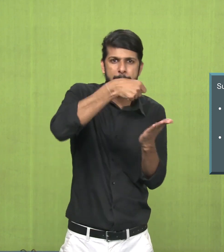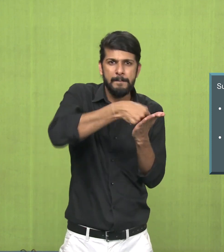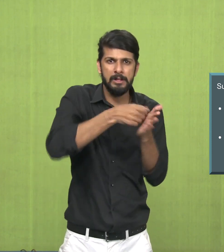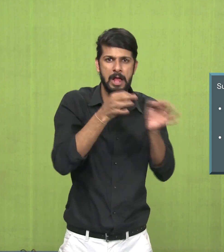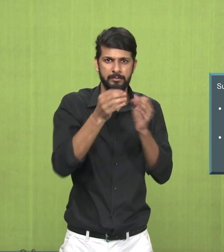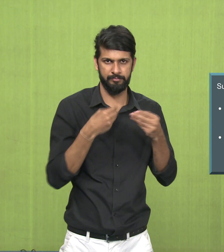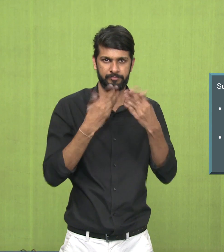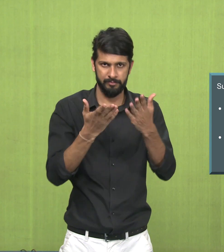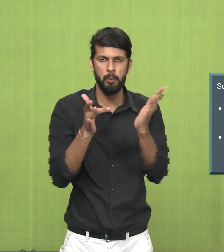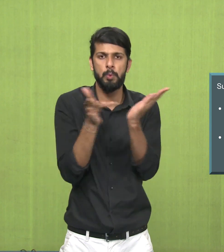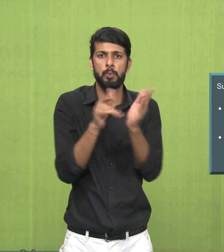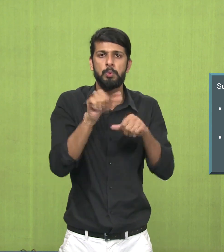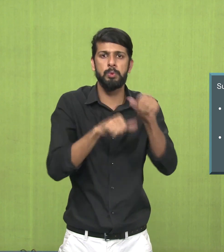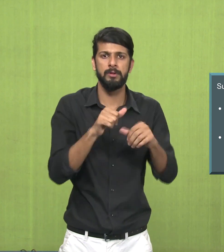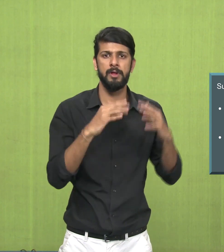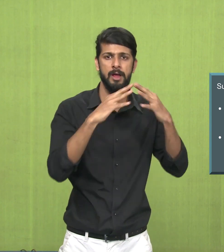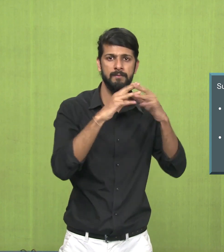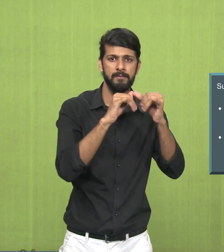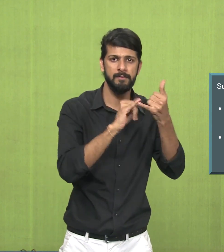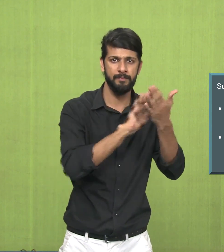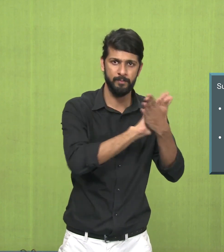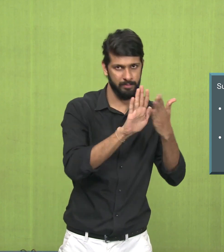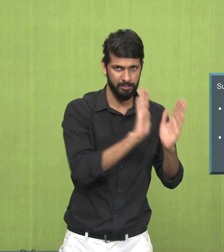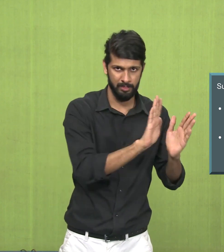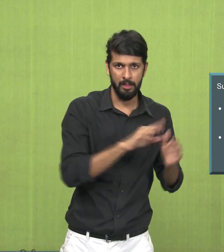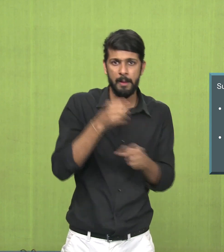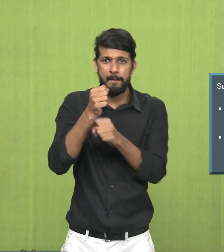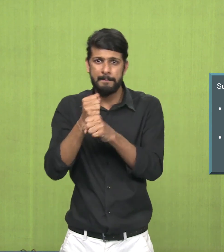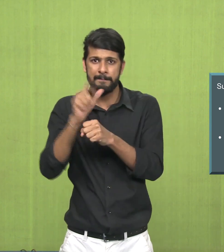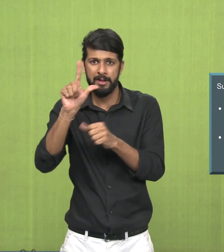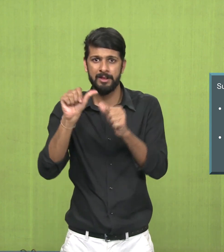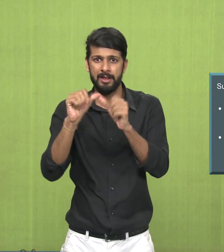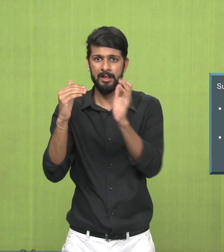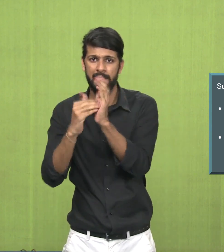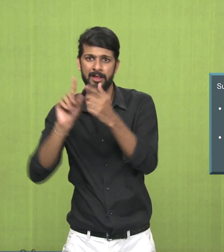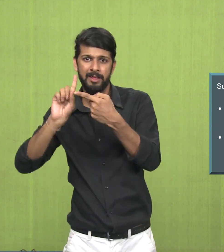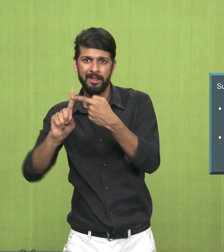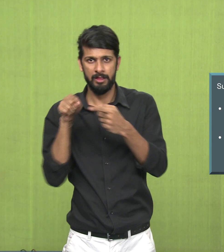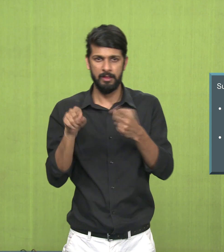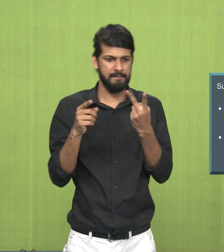Watercolour techniques basically are of two kinds. First is the wash and the second is the glaze.